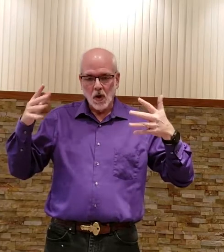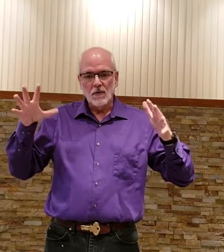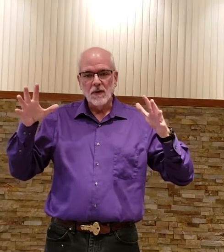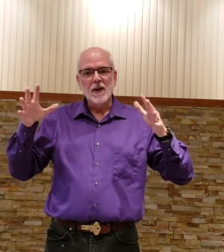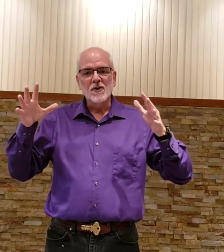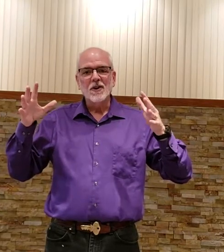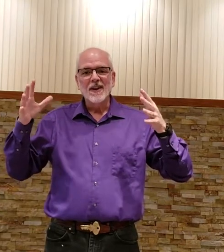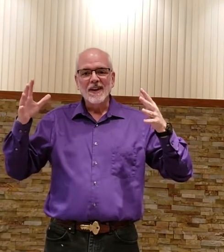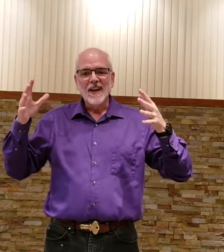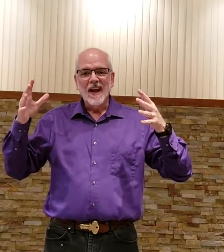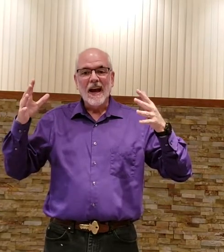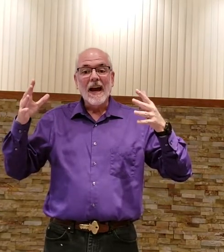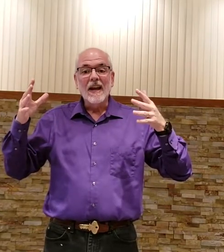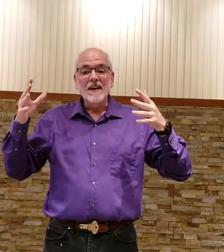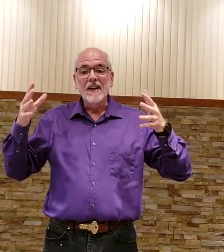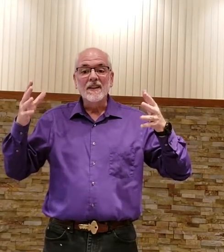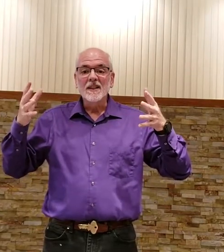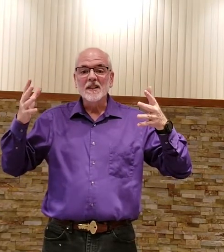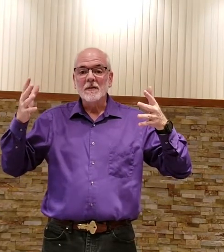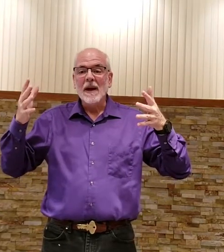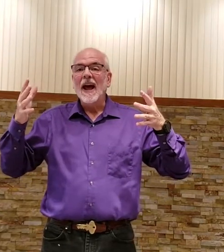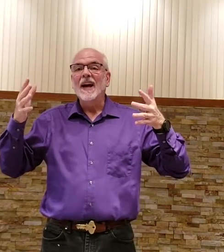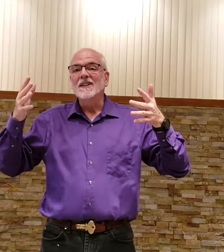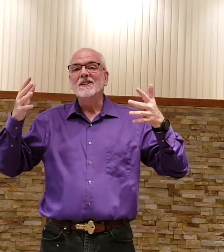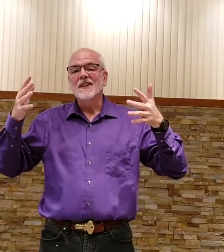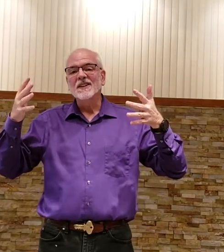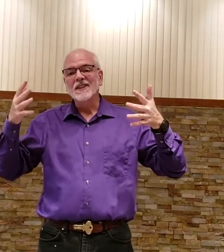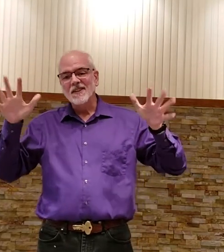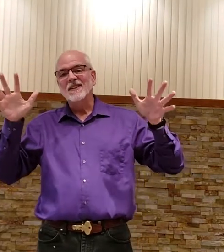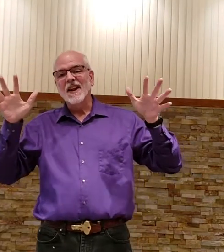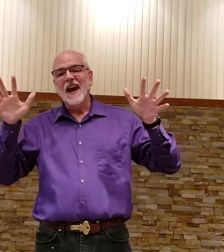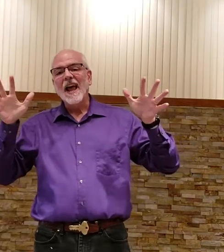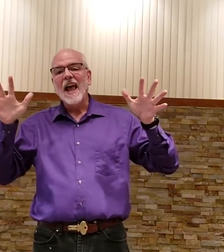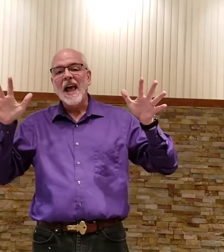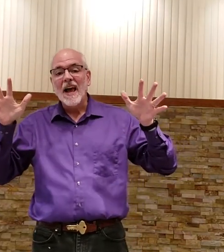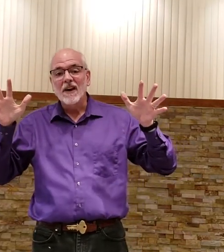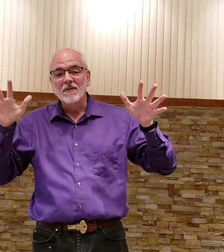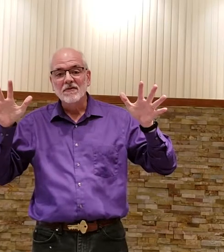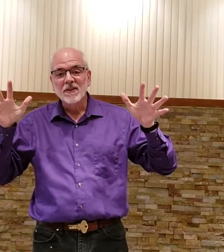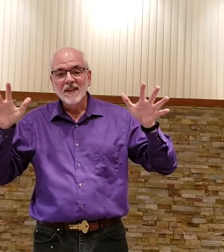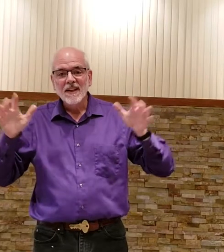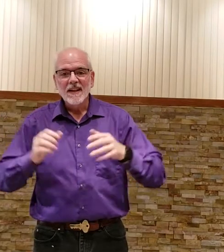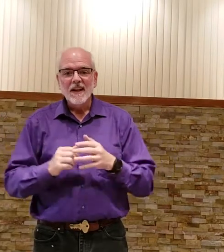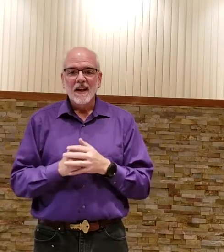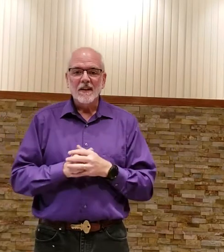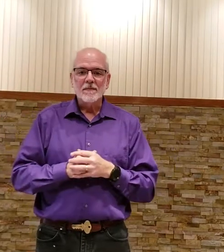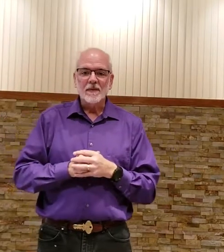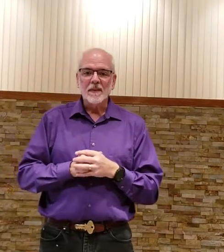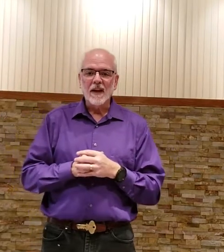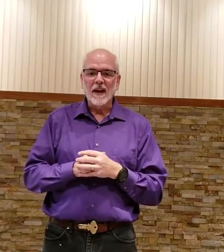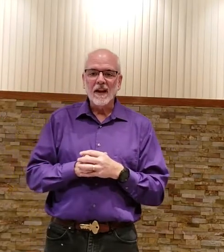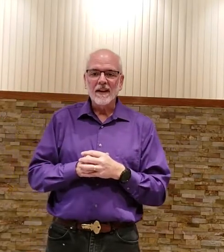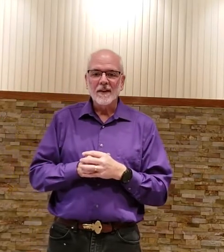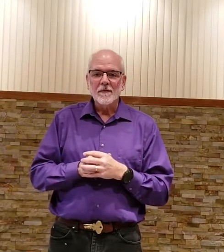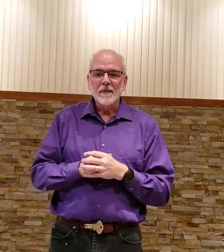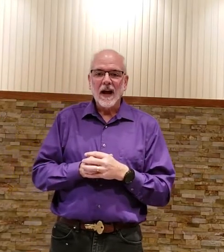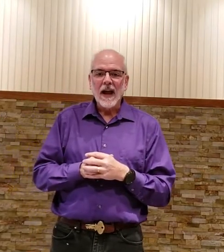all finished i did this in the past i have okay i